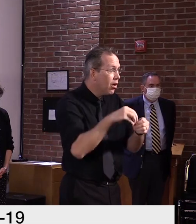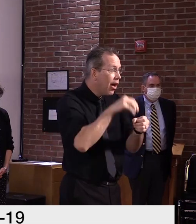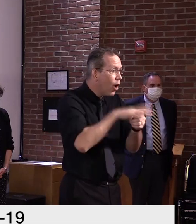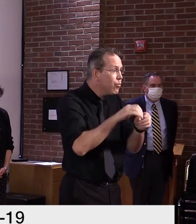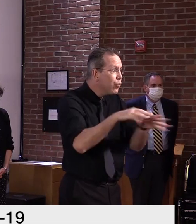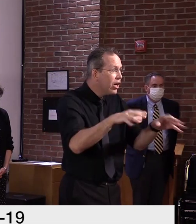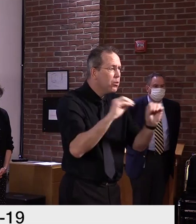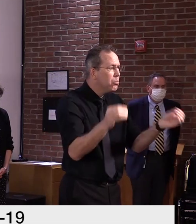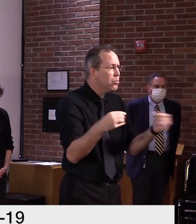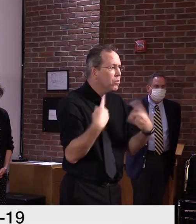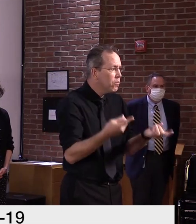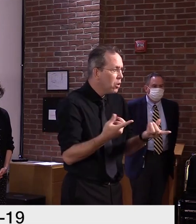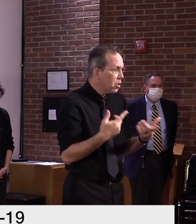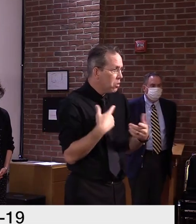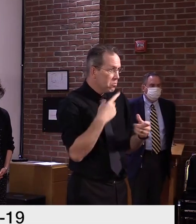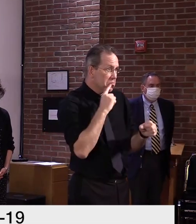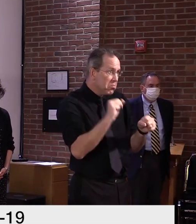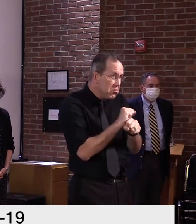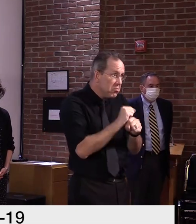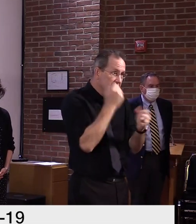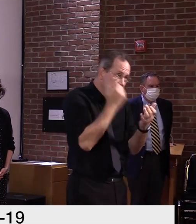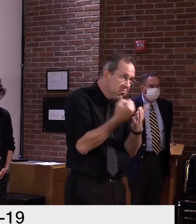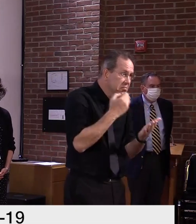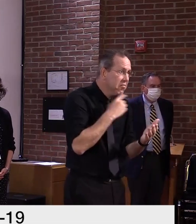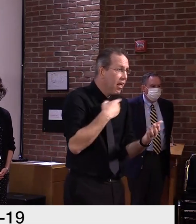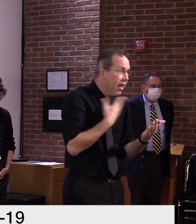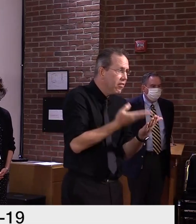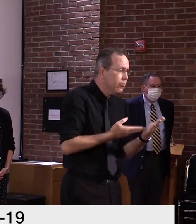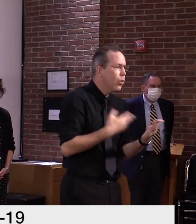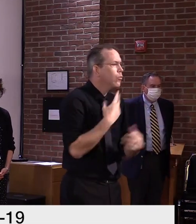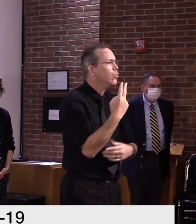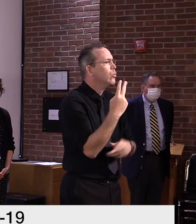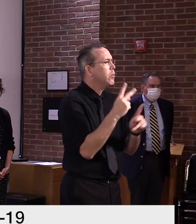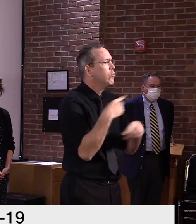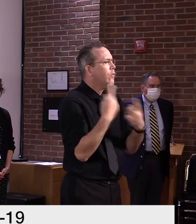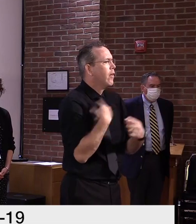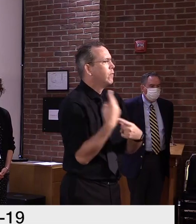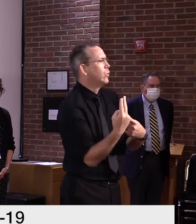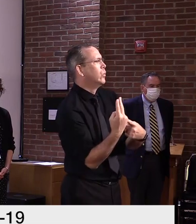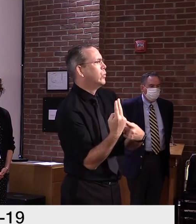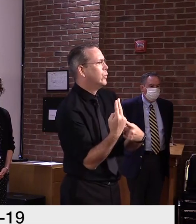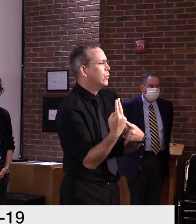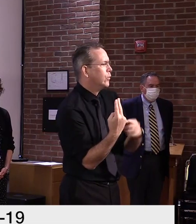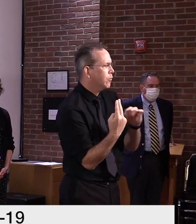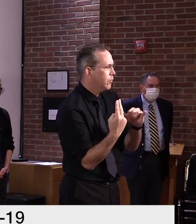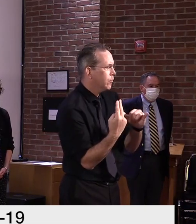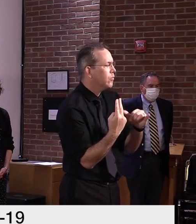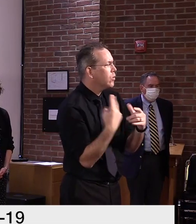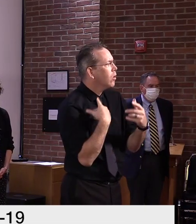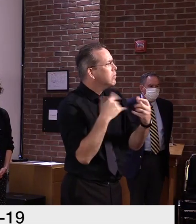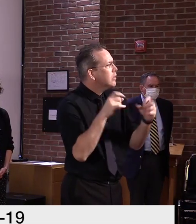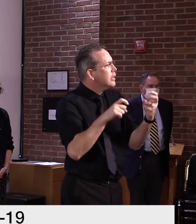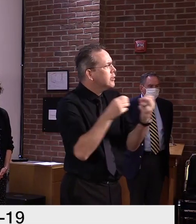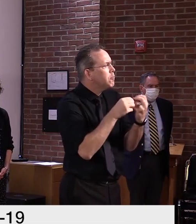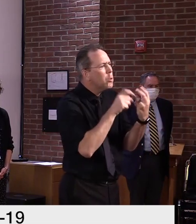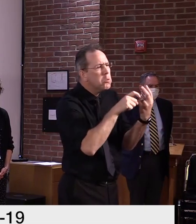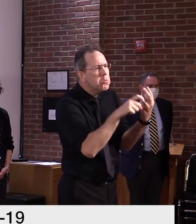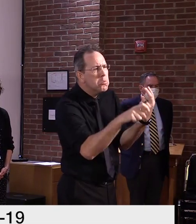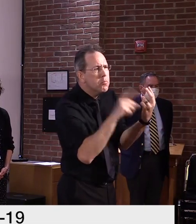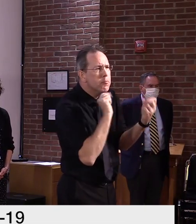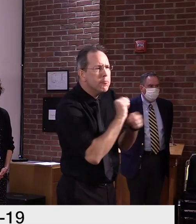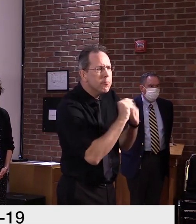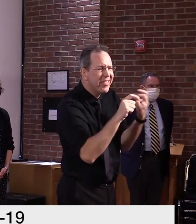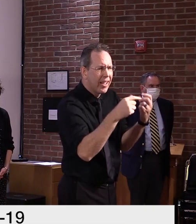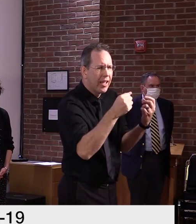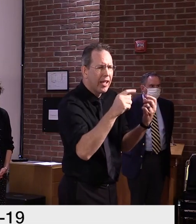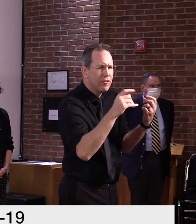cases, only two, though there may be more. We continue to investigate the situation and are